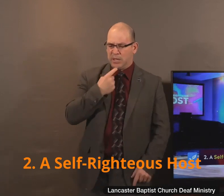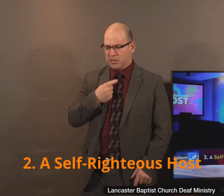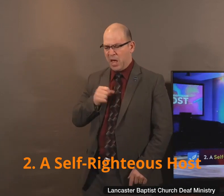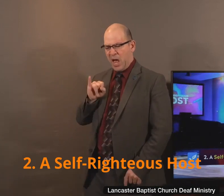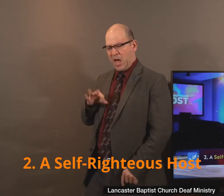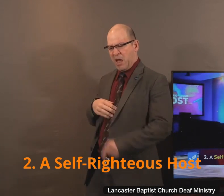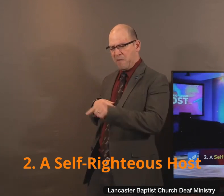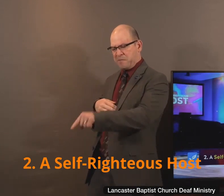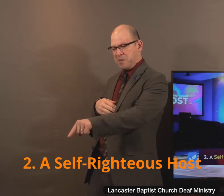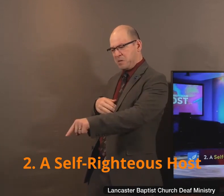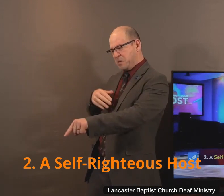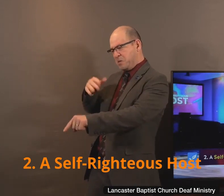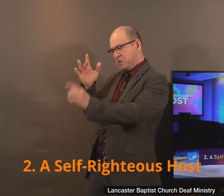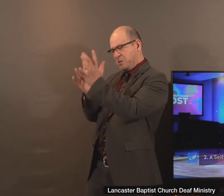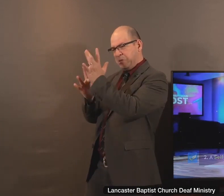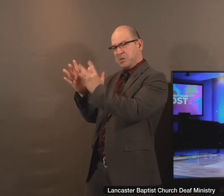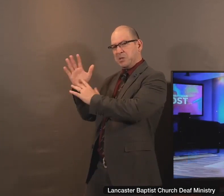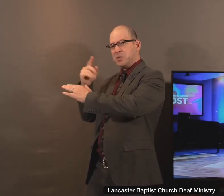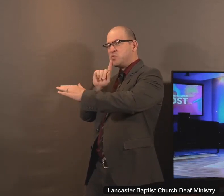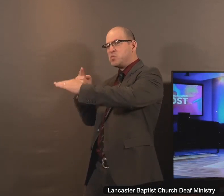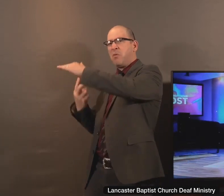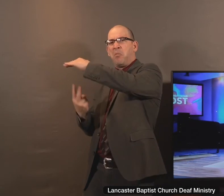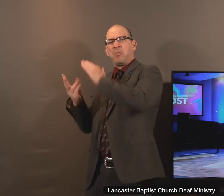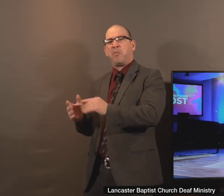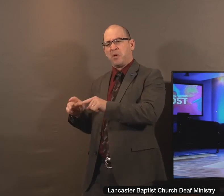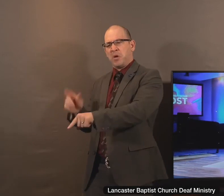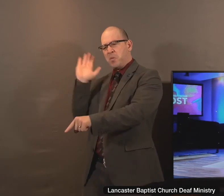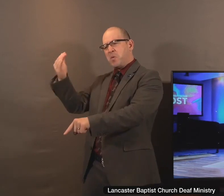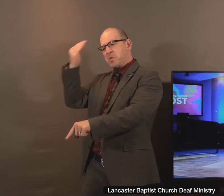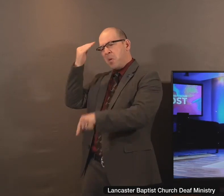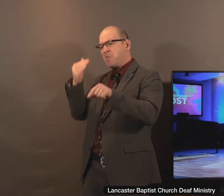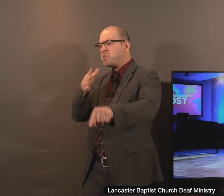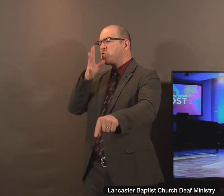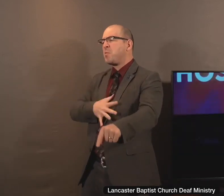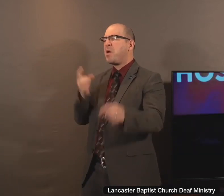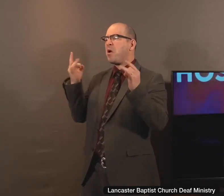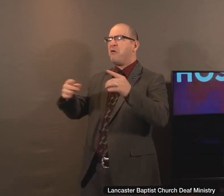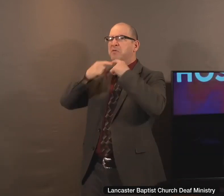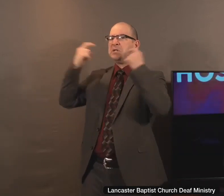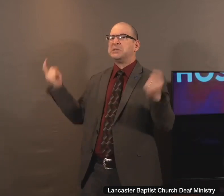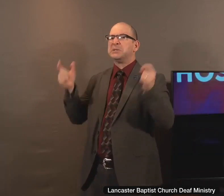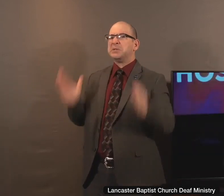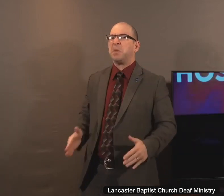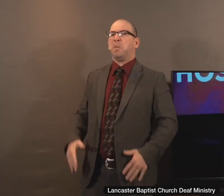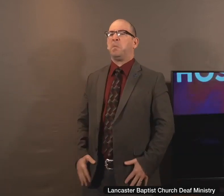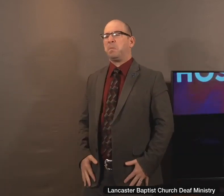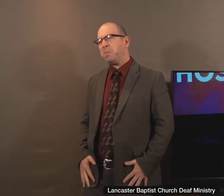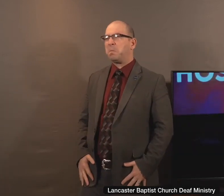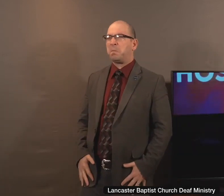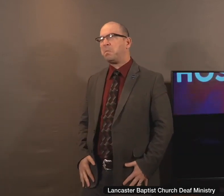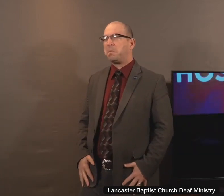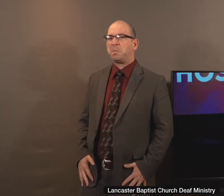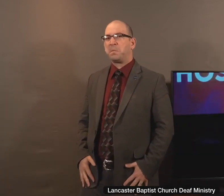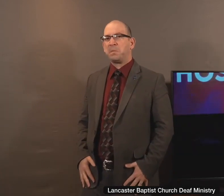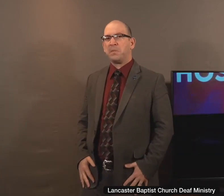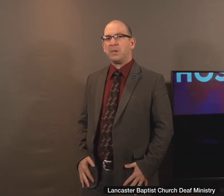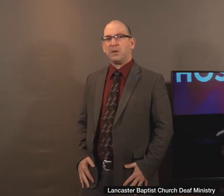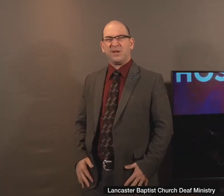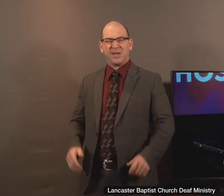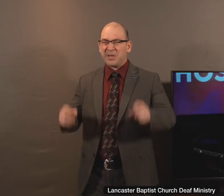a prophet, would have known who and what manner of woman this is that toucheth him, for she is a sinner. Now, isn't that amazing? Jesus had